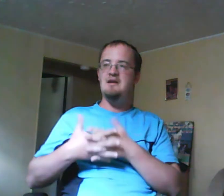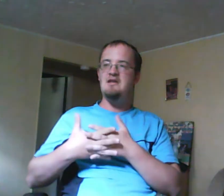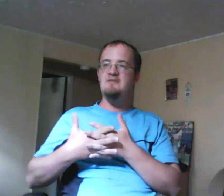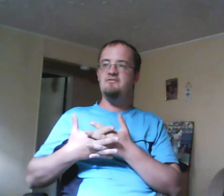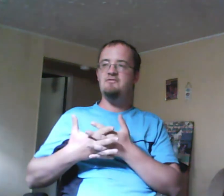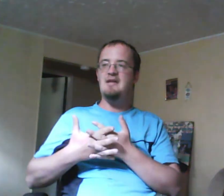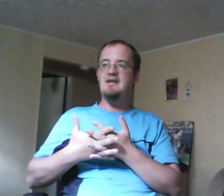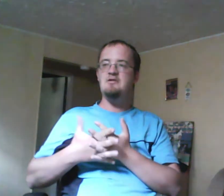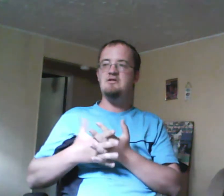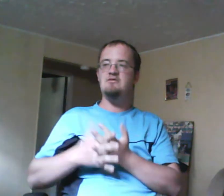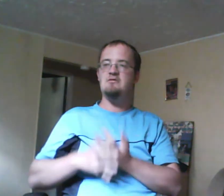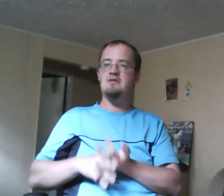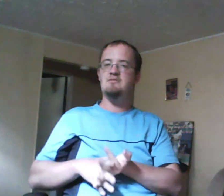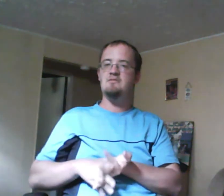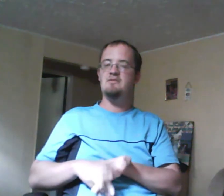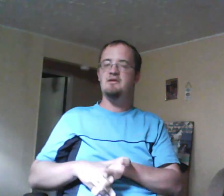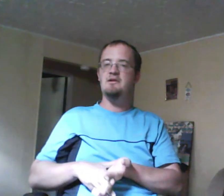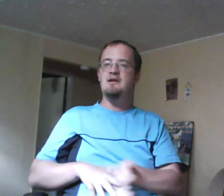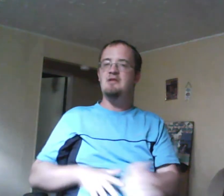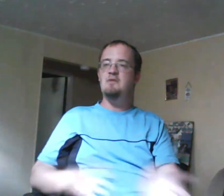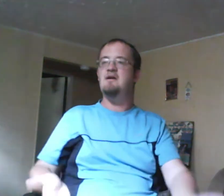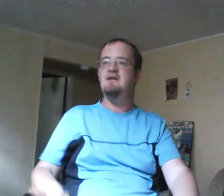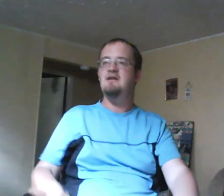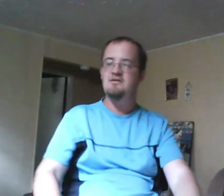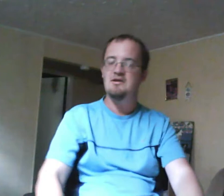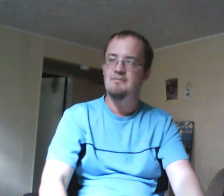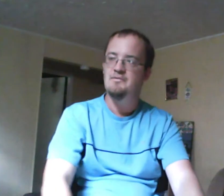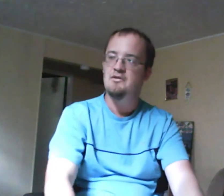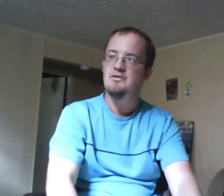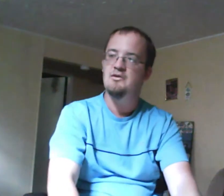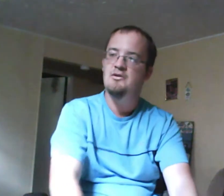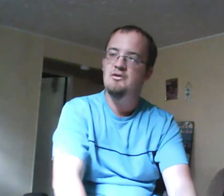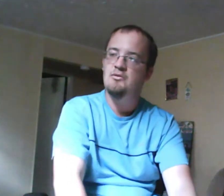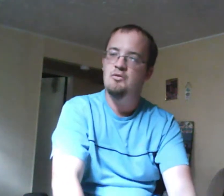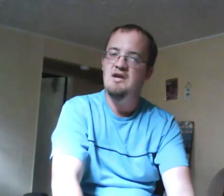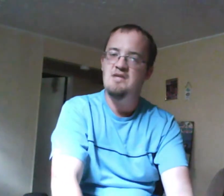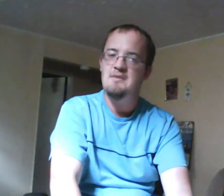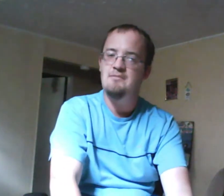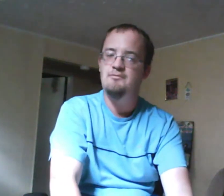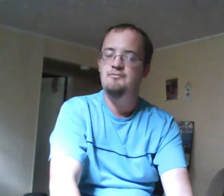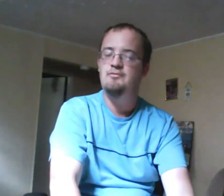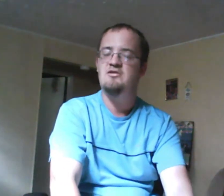Esme collapses in her arms. And the worst part is, you know, would Esme be personally